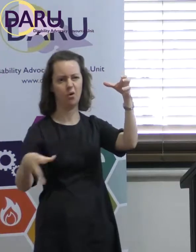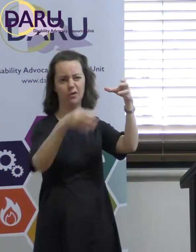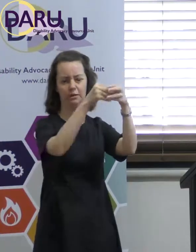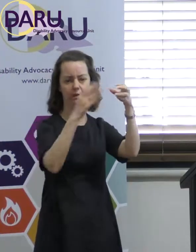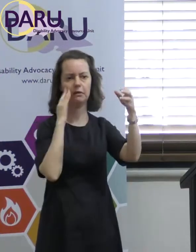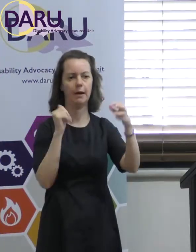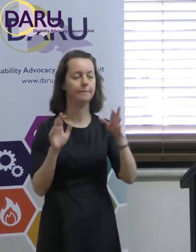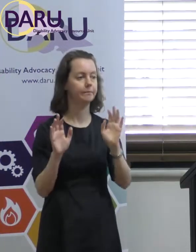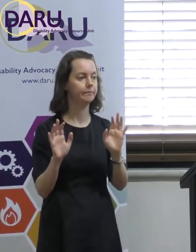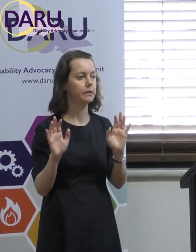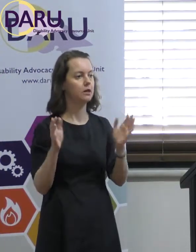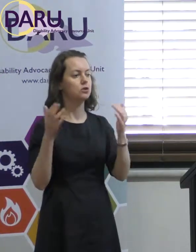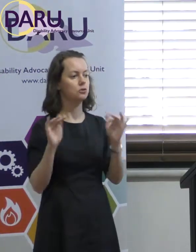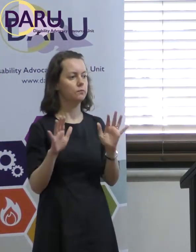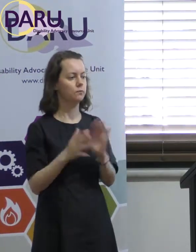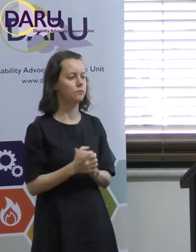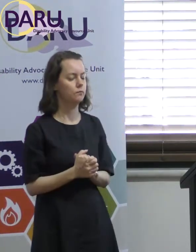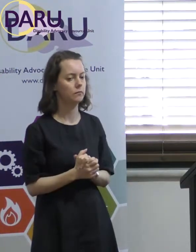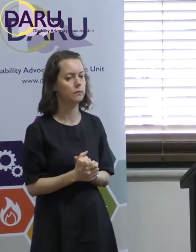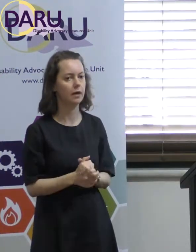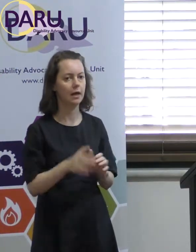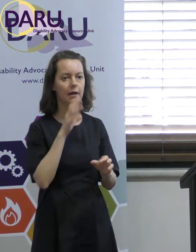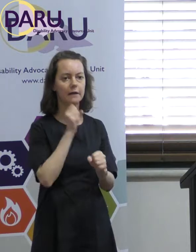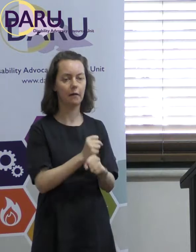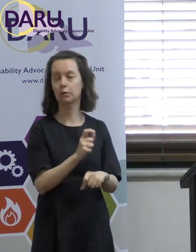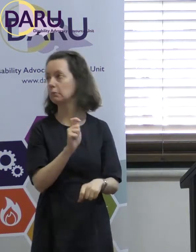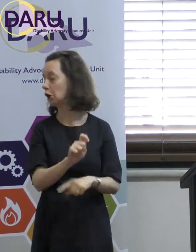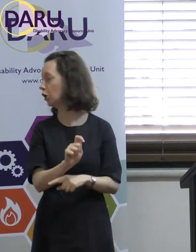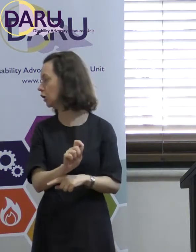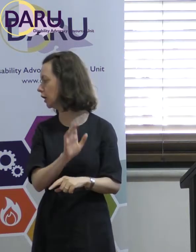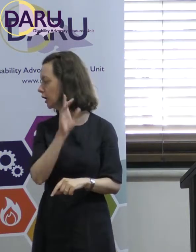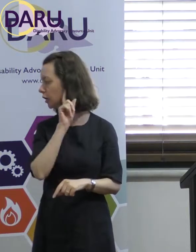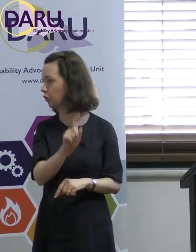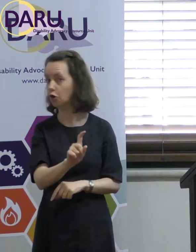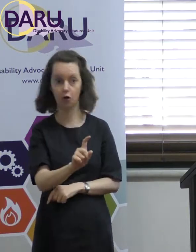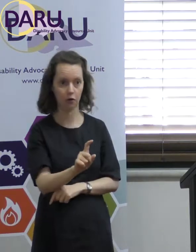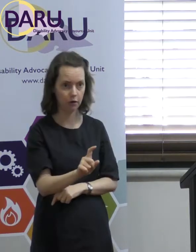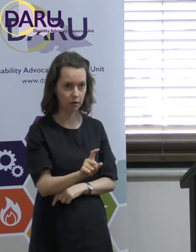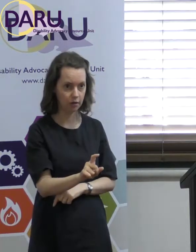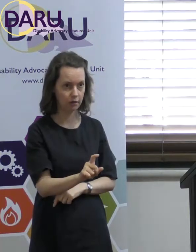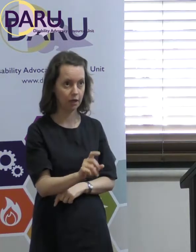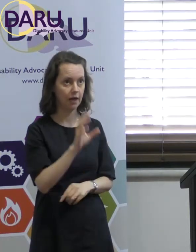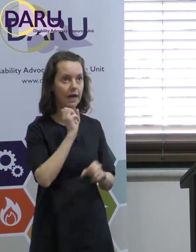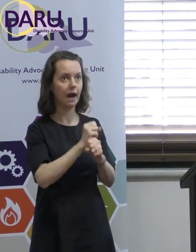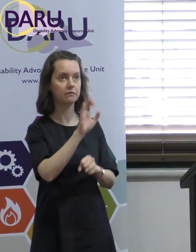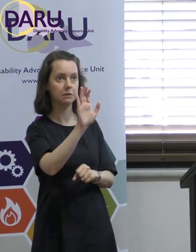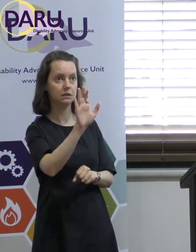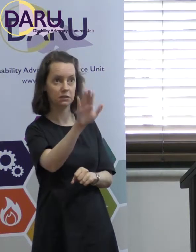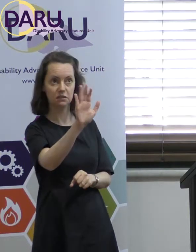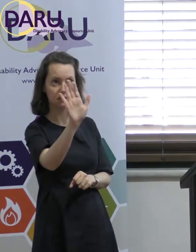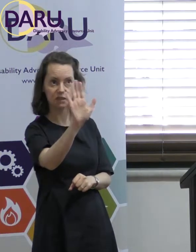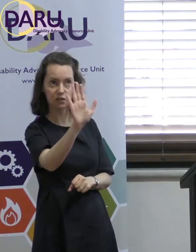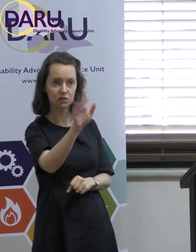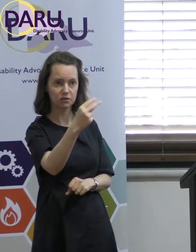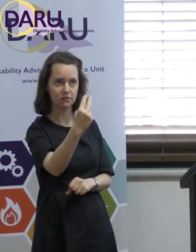But, what's happening is the government won't engage with them. So, it's very difficult to advocate and fight about an issue